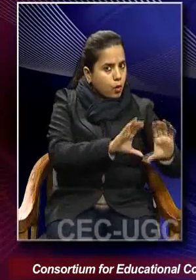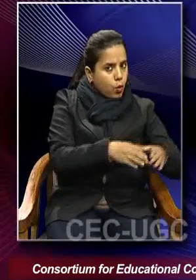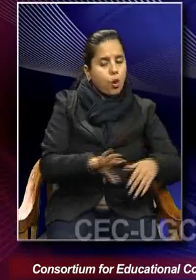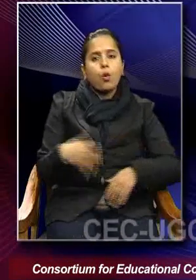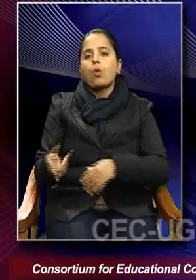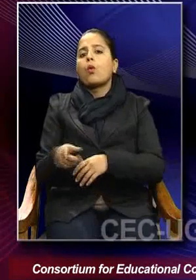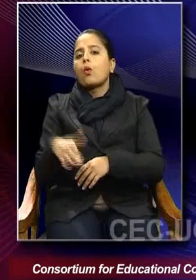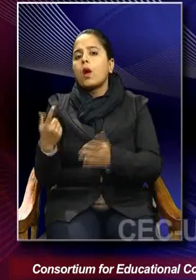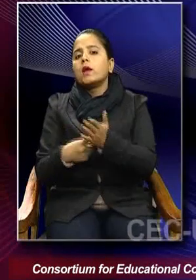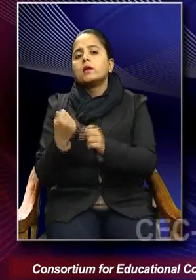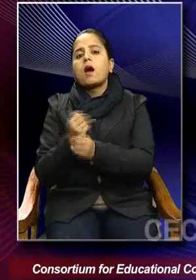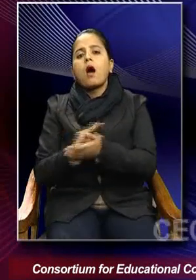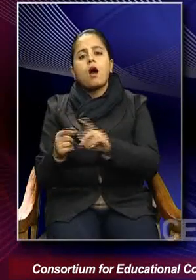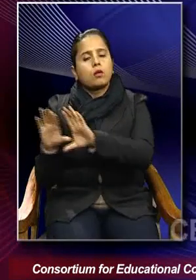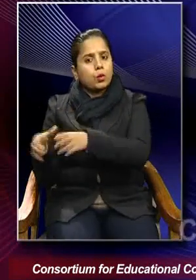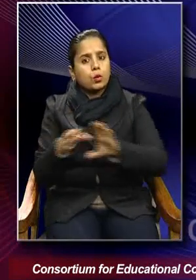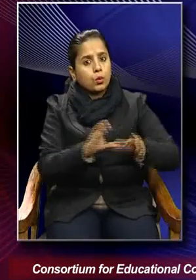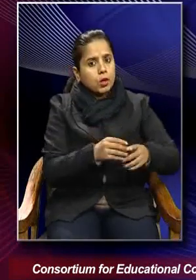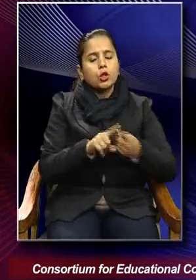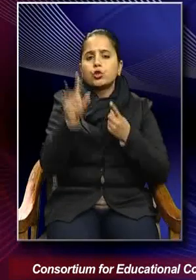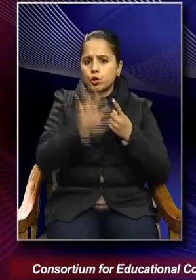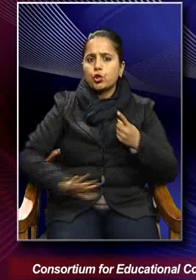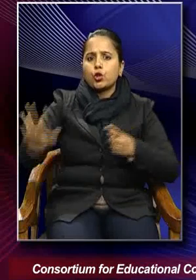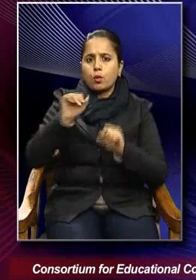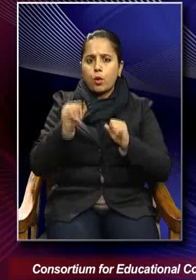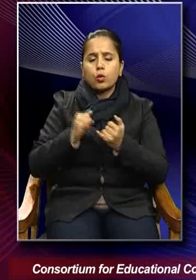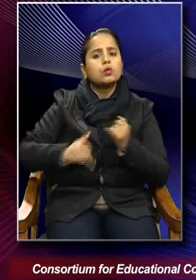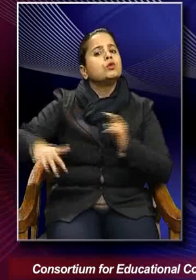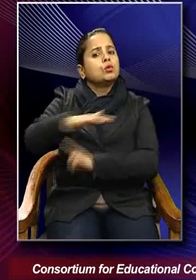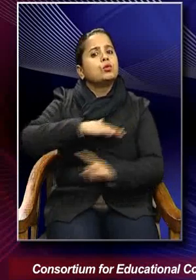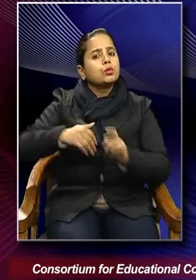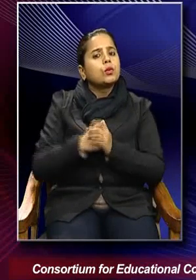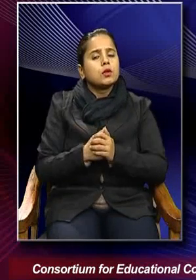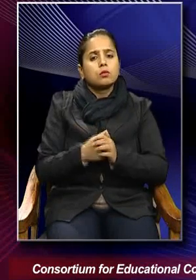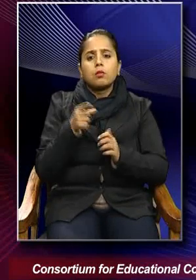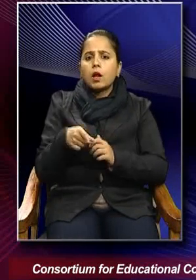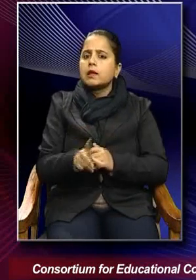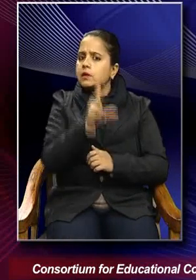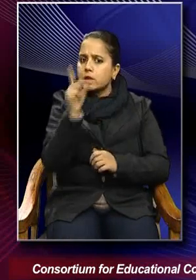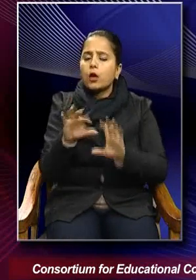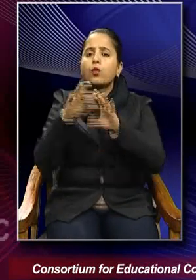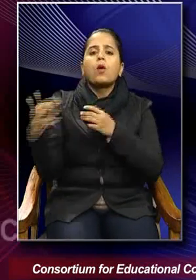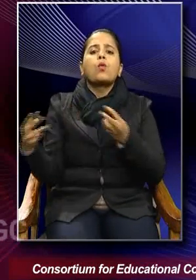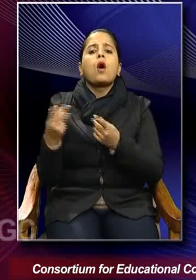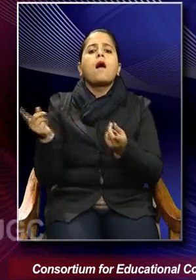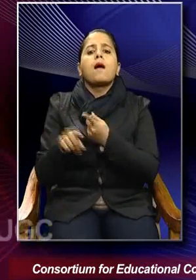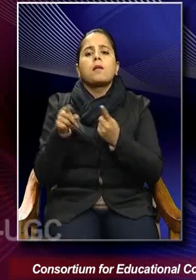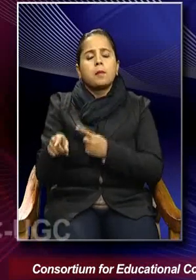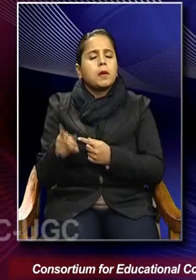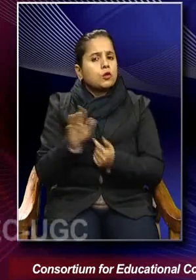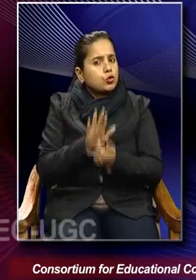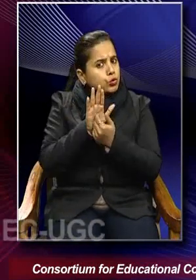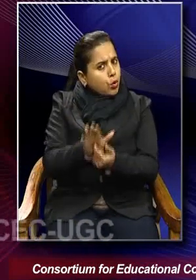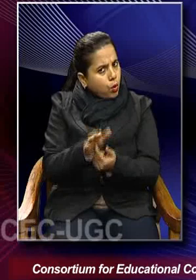politics, the situation was of Europe, uh, at the cusp of the, uh, second world war. So, much so that,